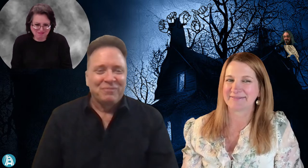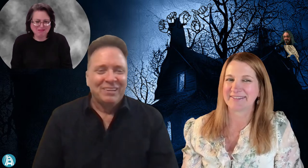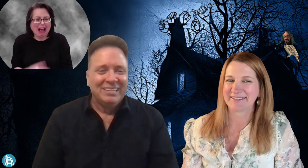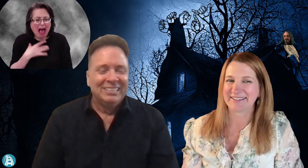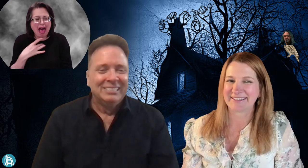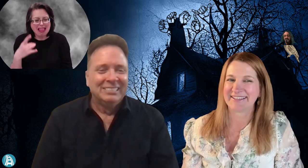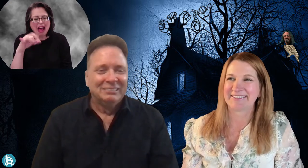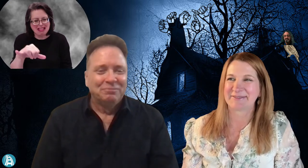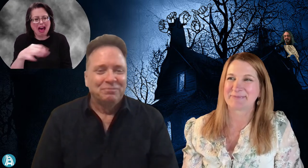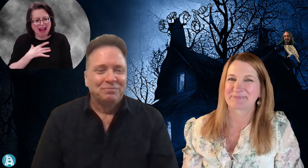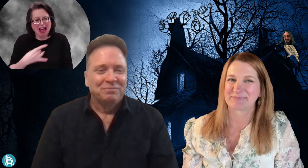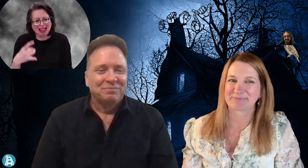I like that.